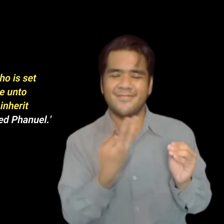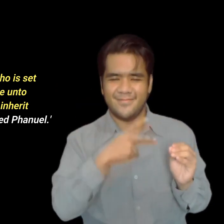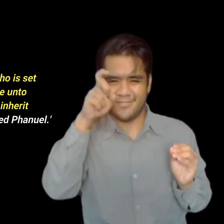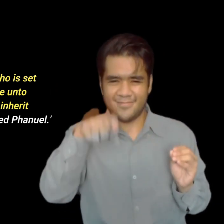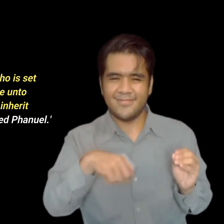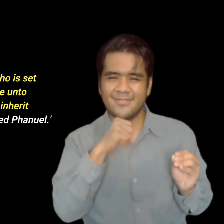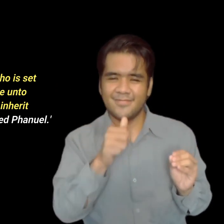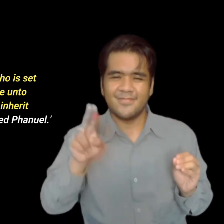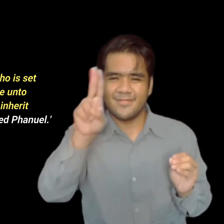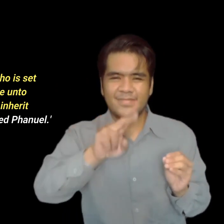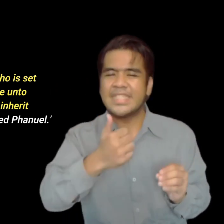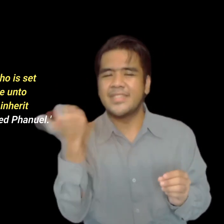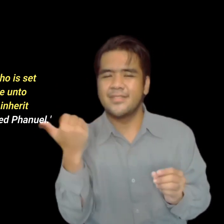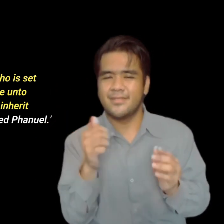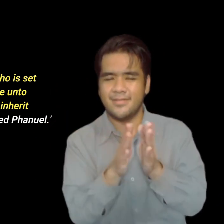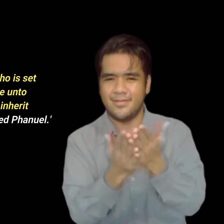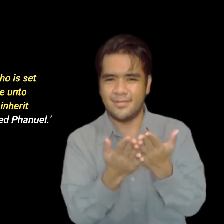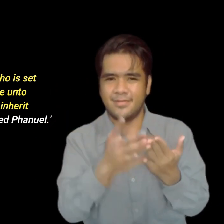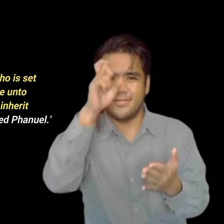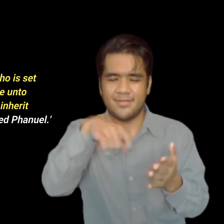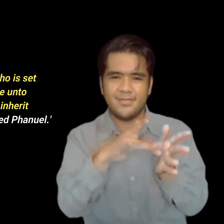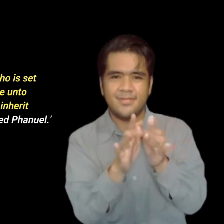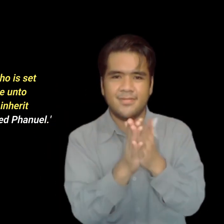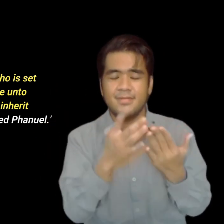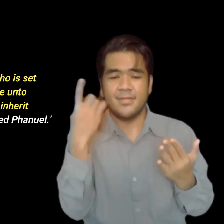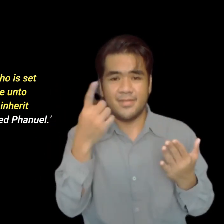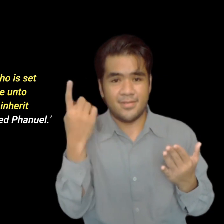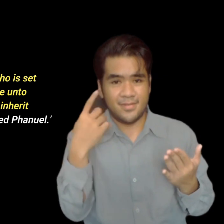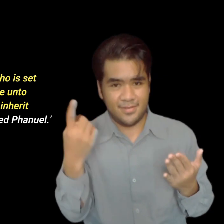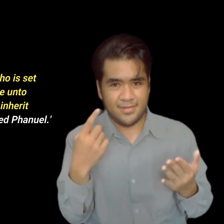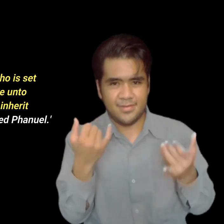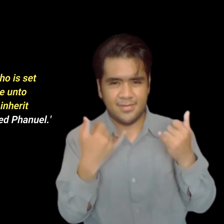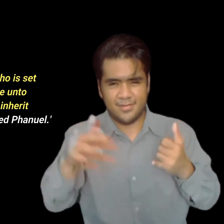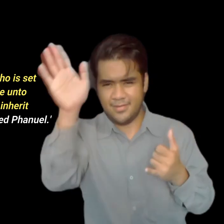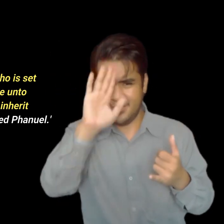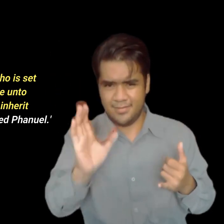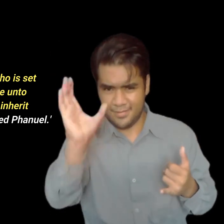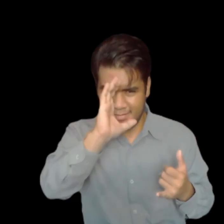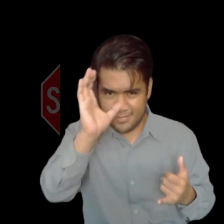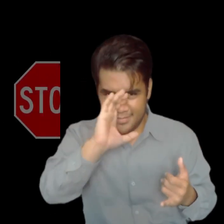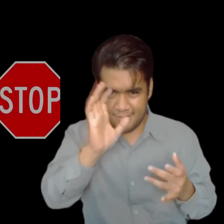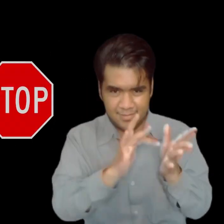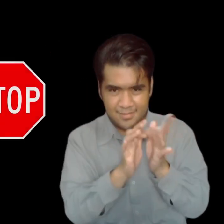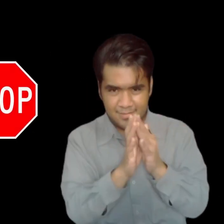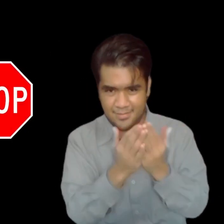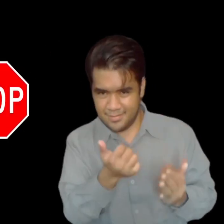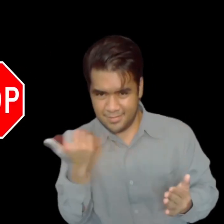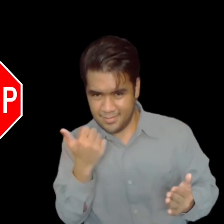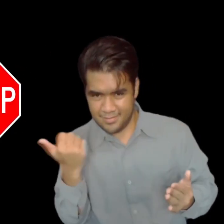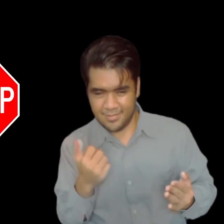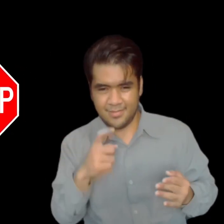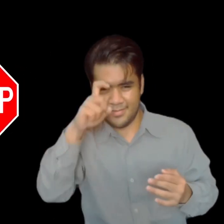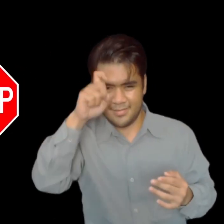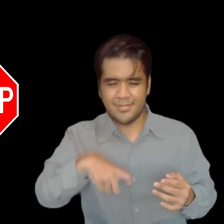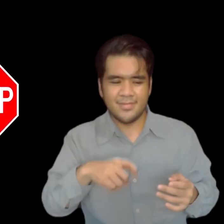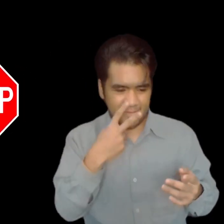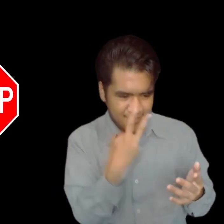presides over repentance, and the hope of those who will inherit eternal life is Phanuel. Can you see now how dangerous this book can be?